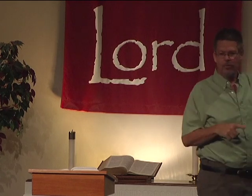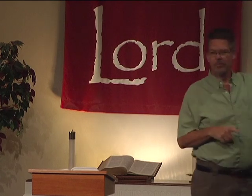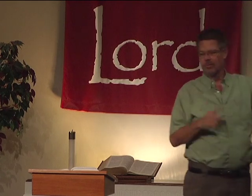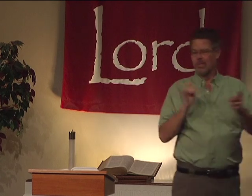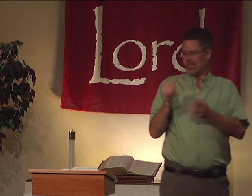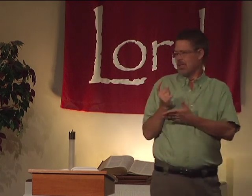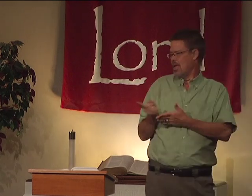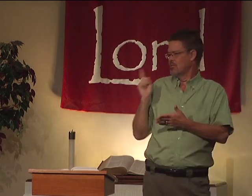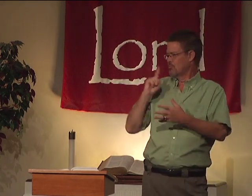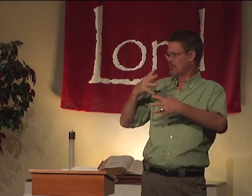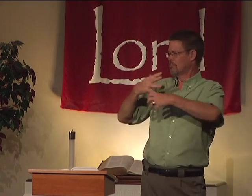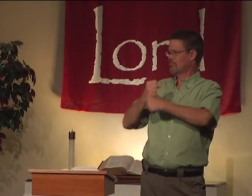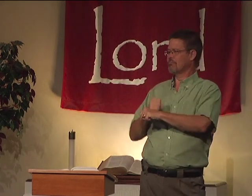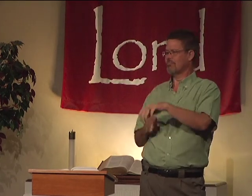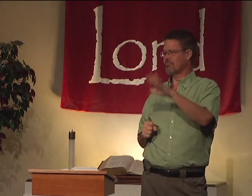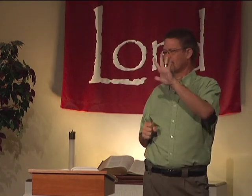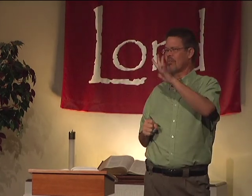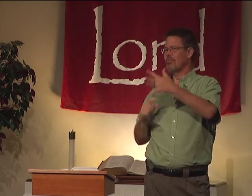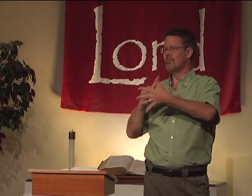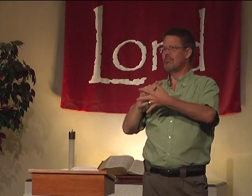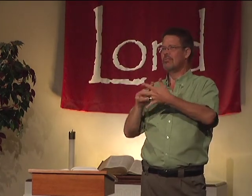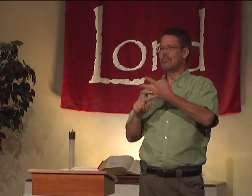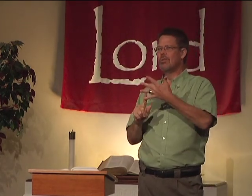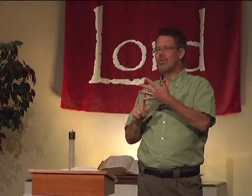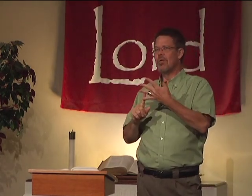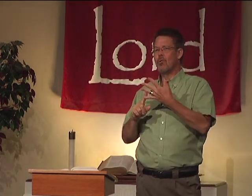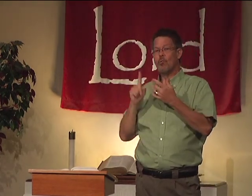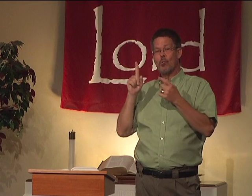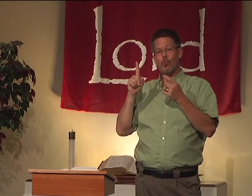That's what I was looking for. This was last week's summary, the five parts.